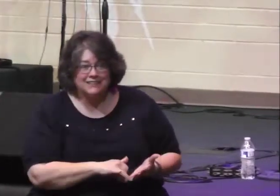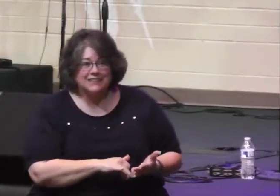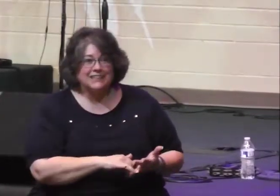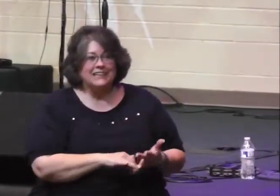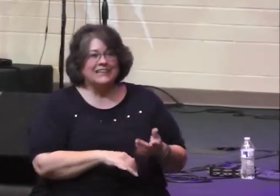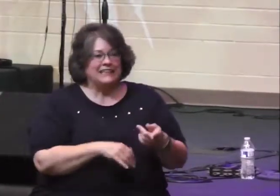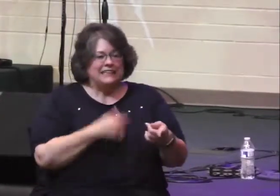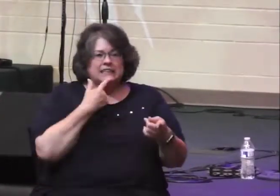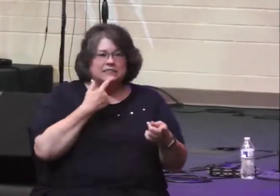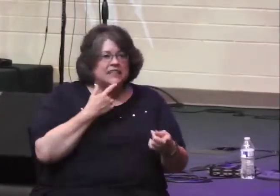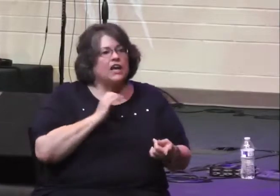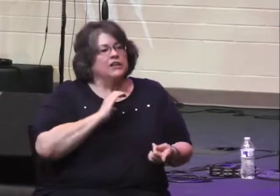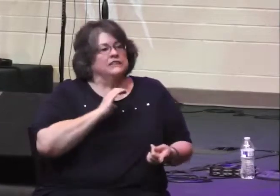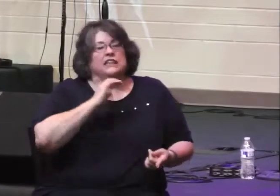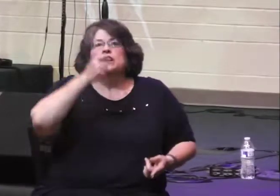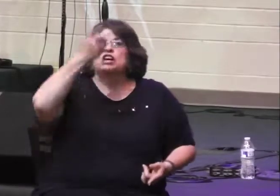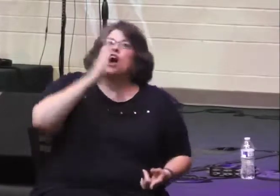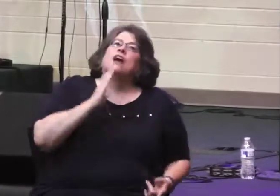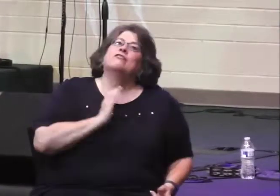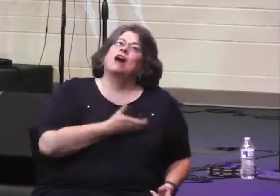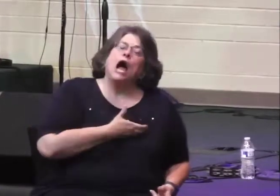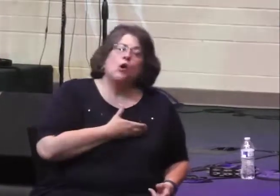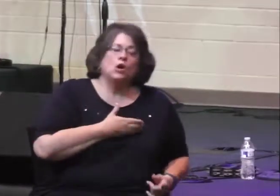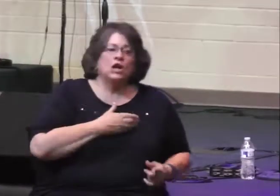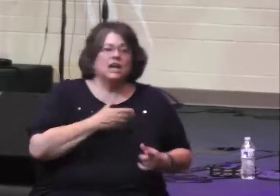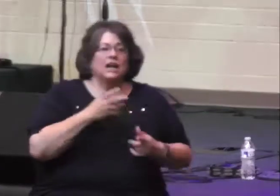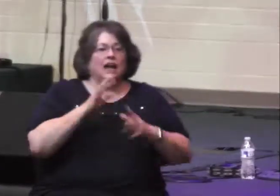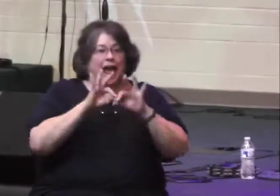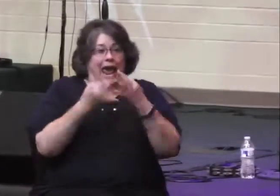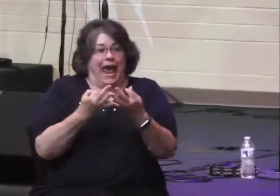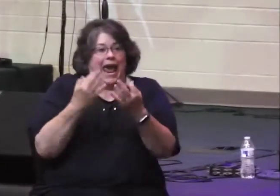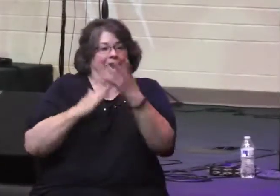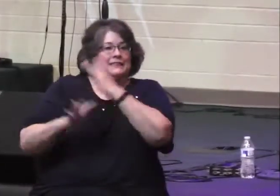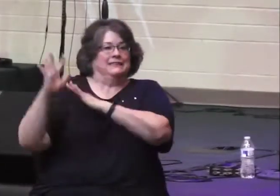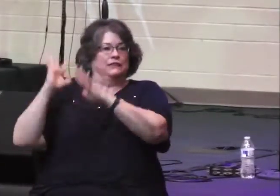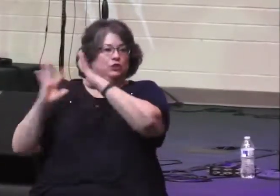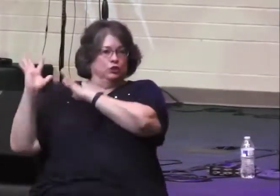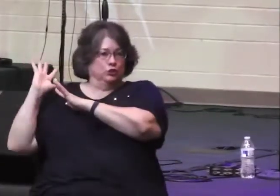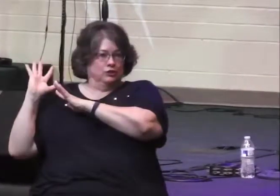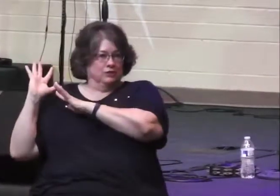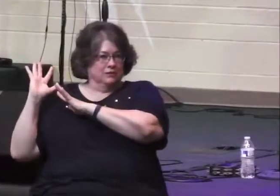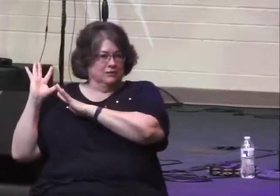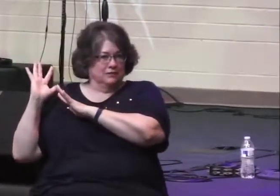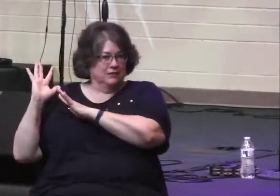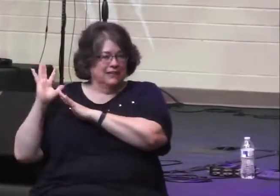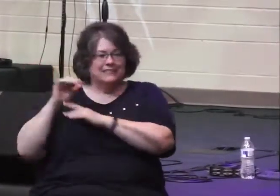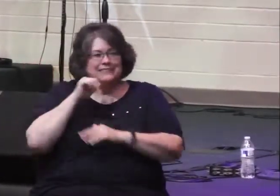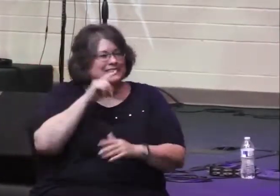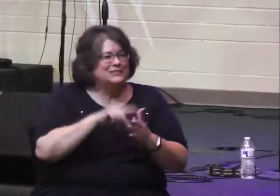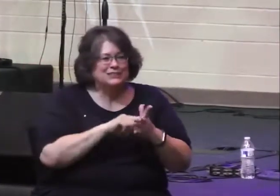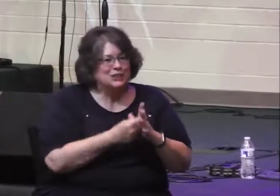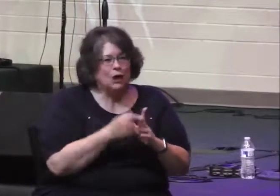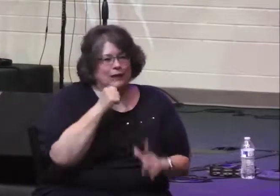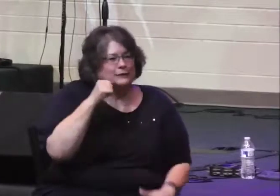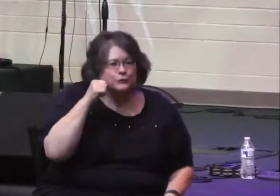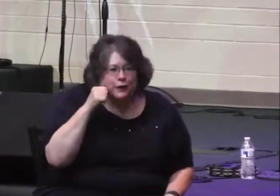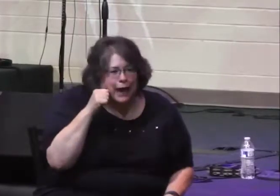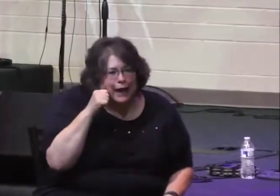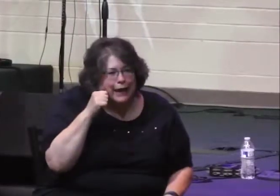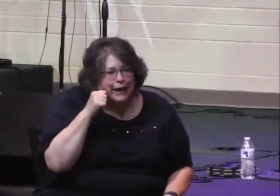When he's praying, he calls out to God as the God of their ancestors. This whole deal with God didn't start yesterday.